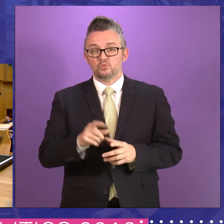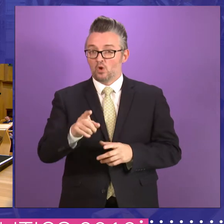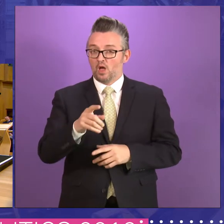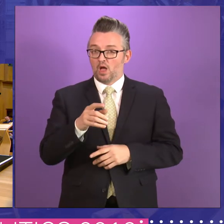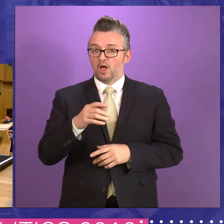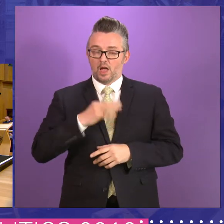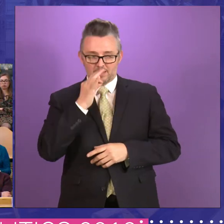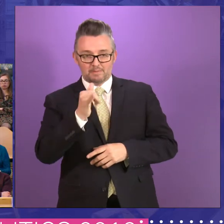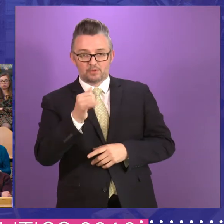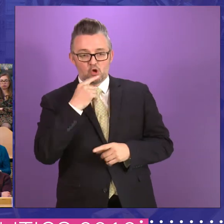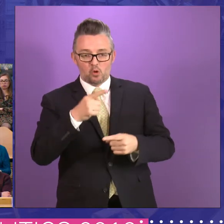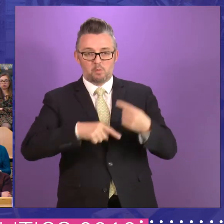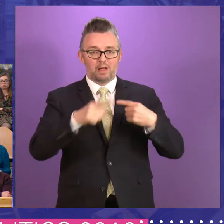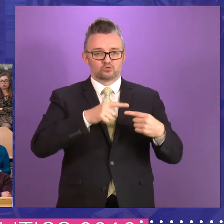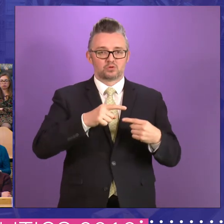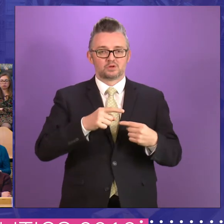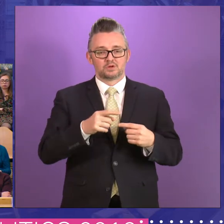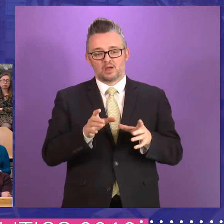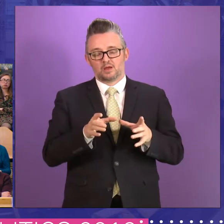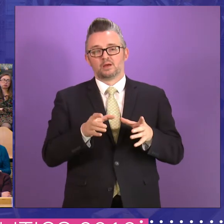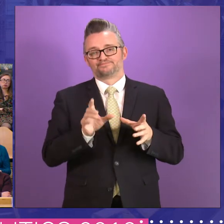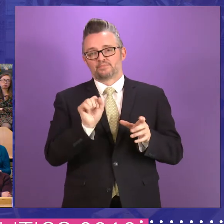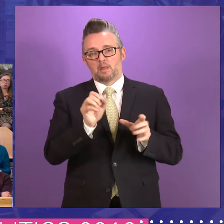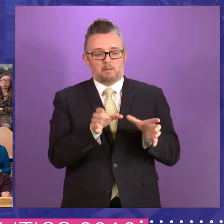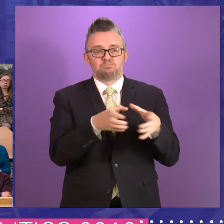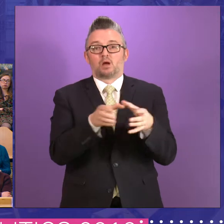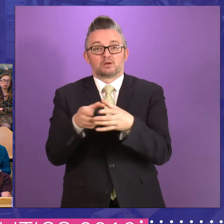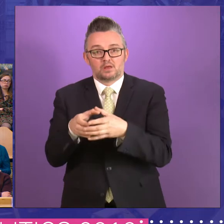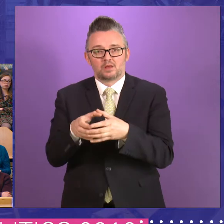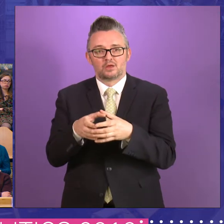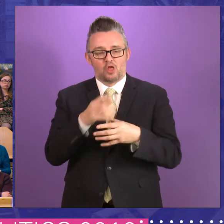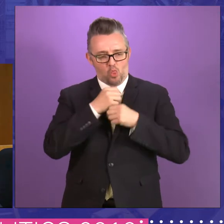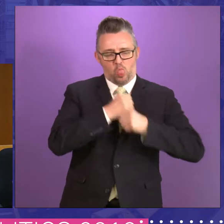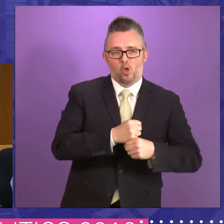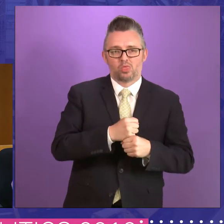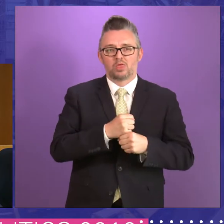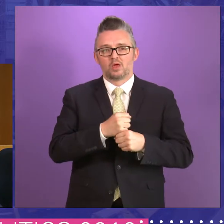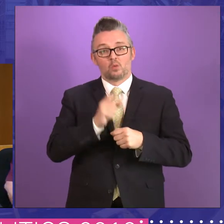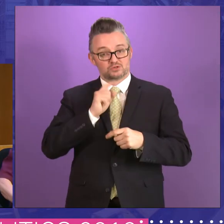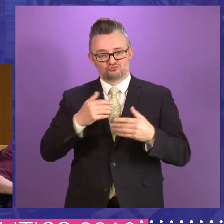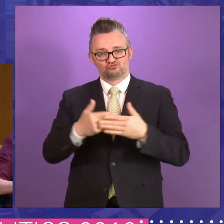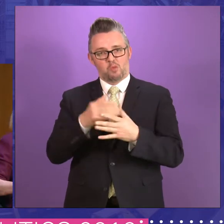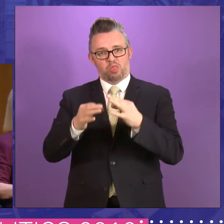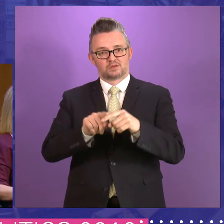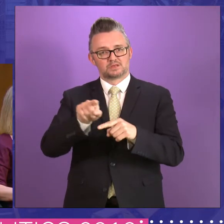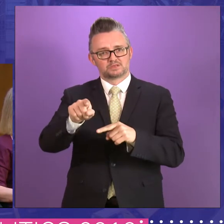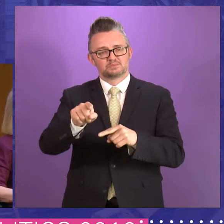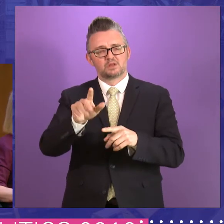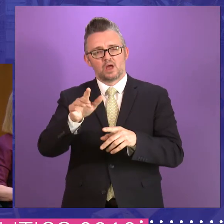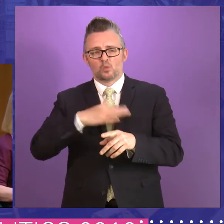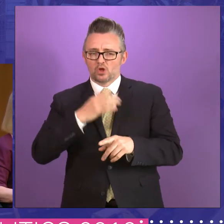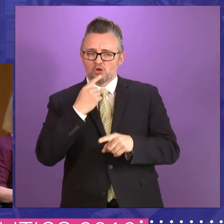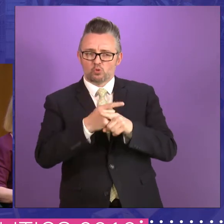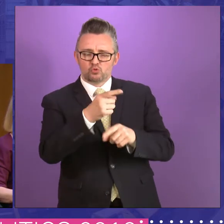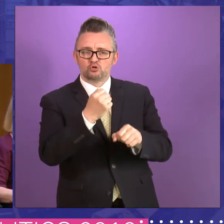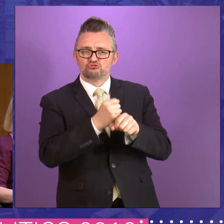whole issue of party discipline, tribalism, party loyalty, and so on, and how the conflict between that and the promise of the new politics. But George, want to bring you back in, uh,